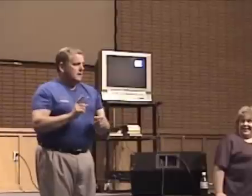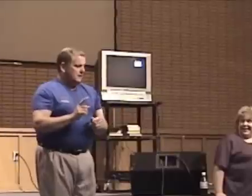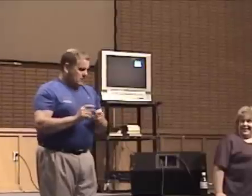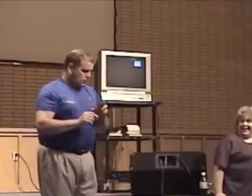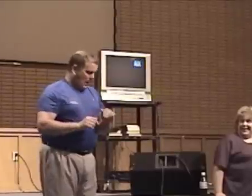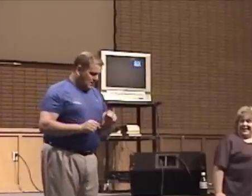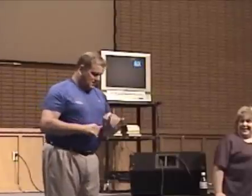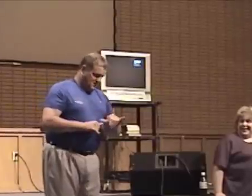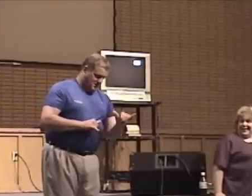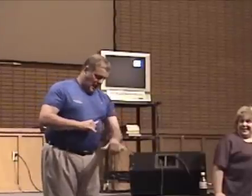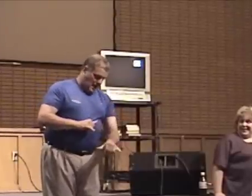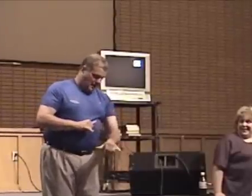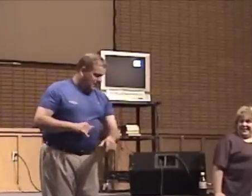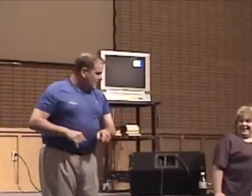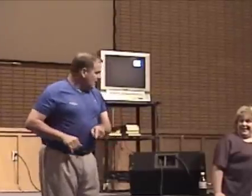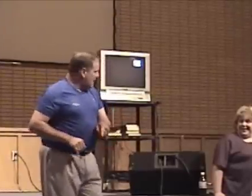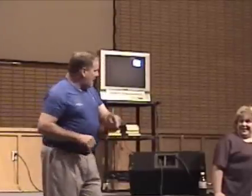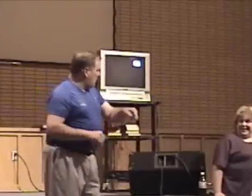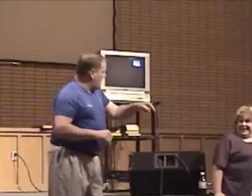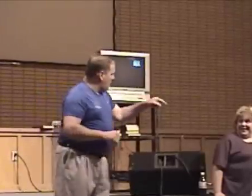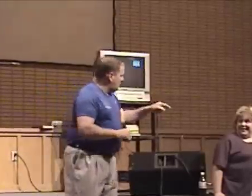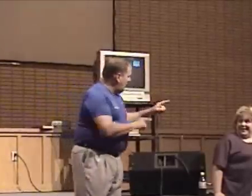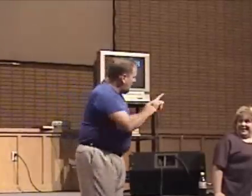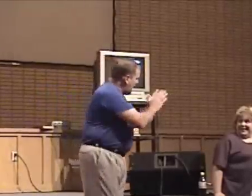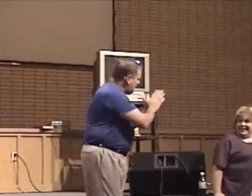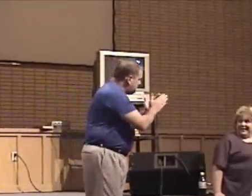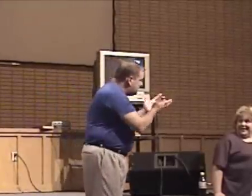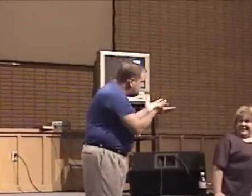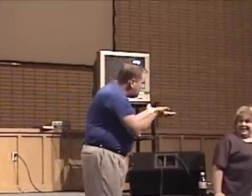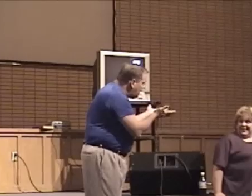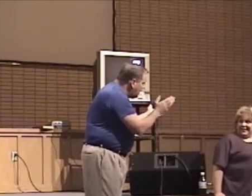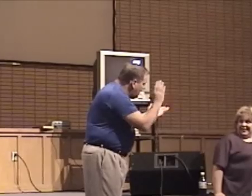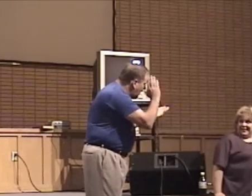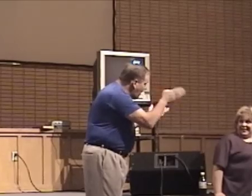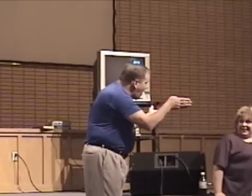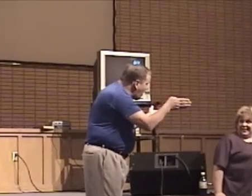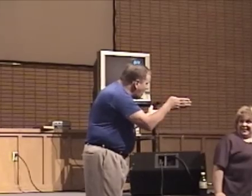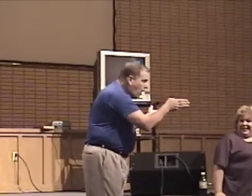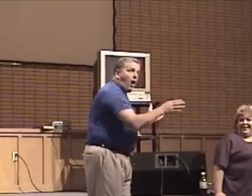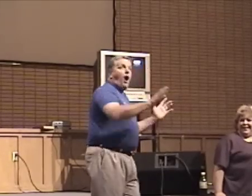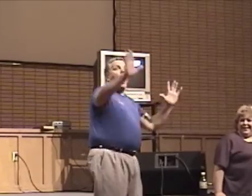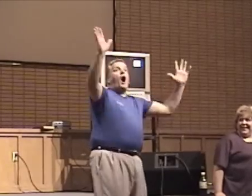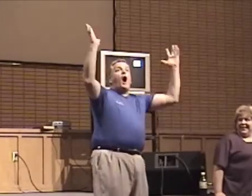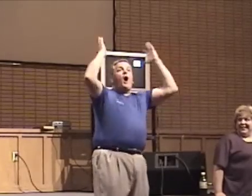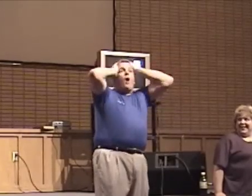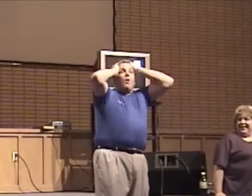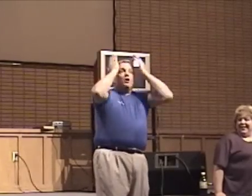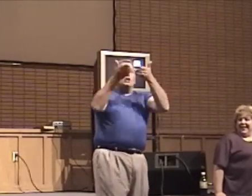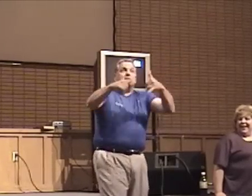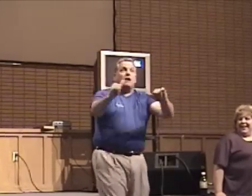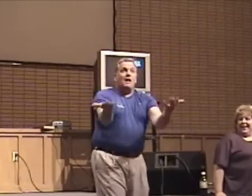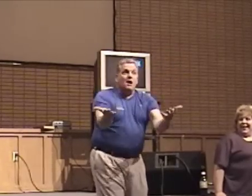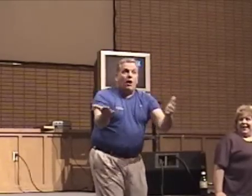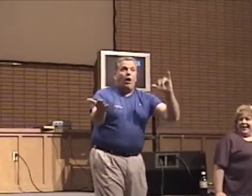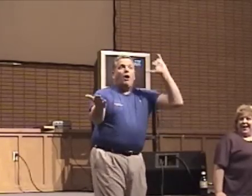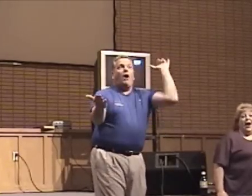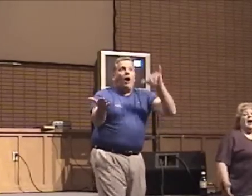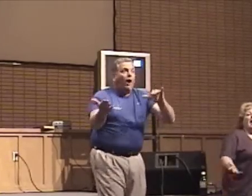I'm waiting, and I'm I went over and I asked, Oh! Oh! It's still here! Oh!